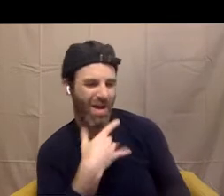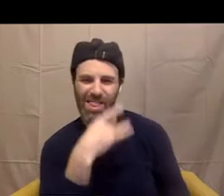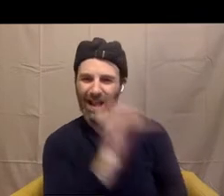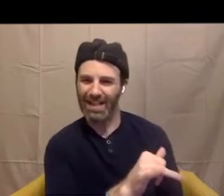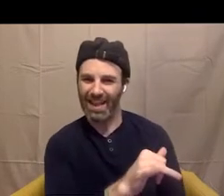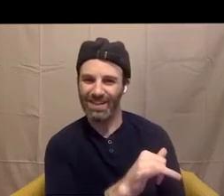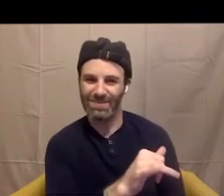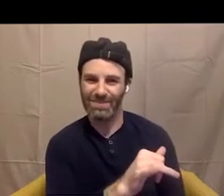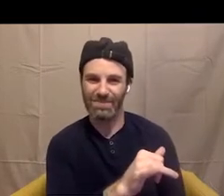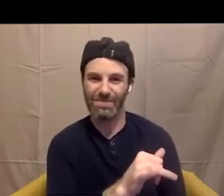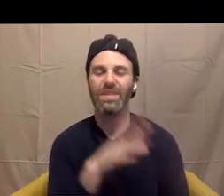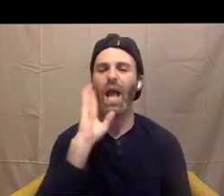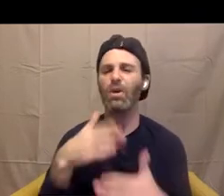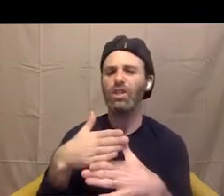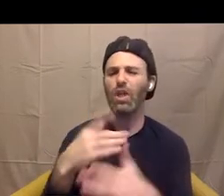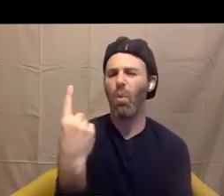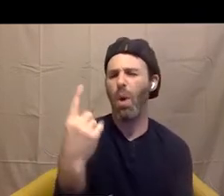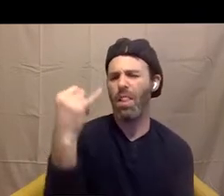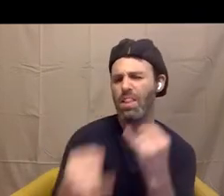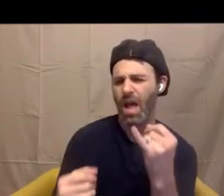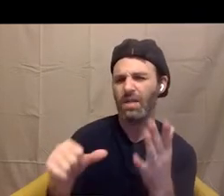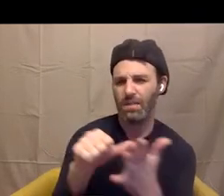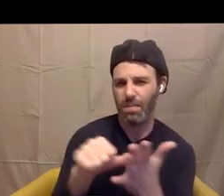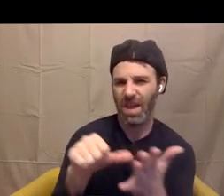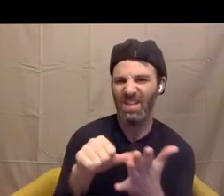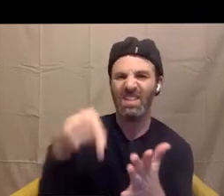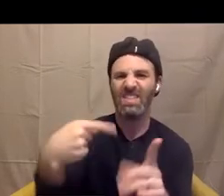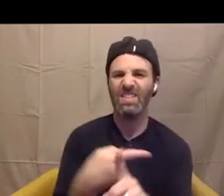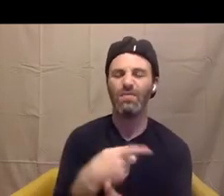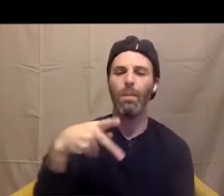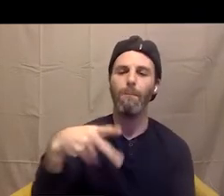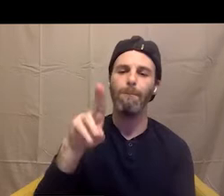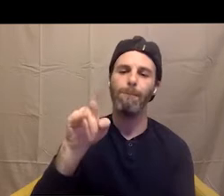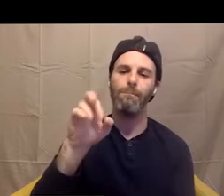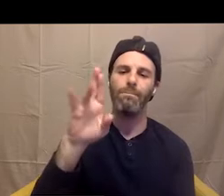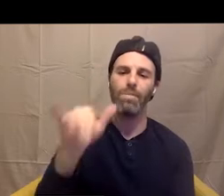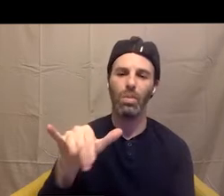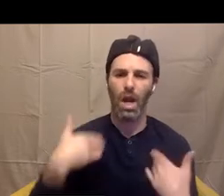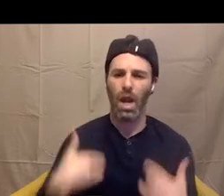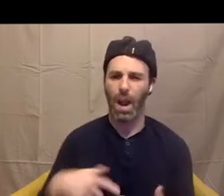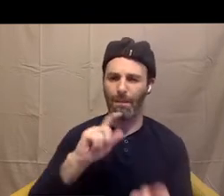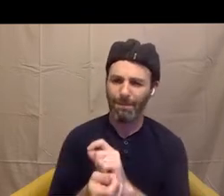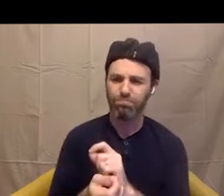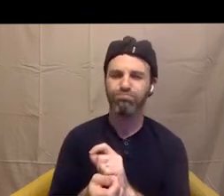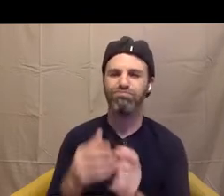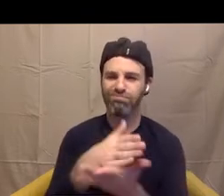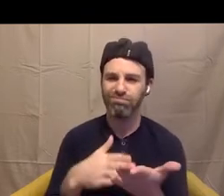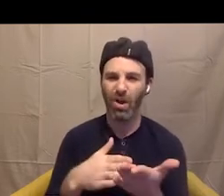And I'm going to share just one last page. And this comes from the puberty section. And I just love the illustration and the text is